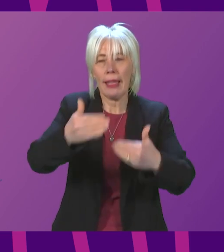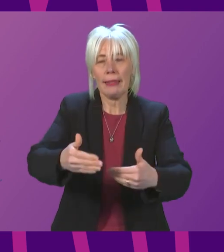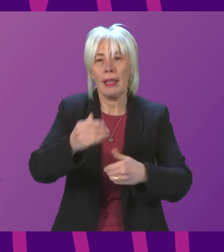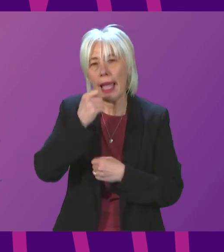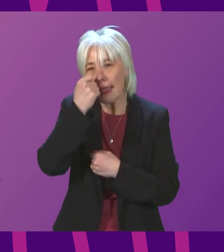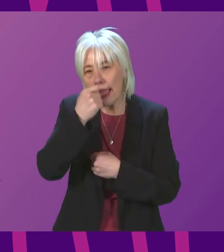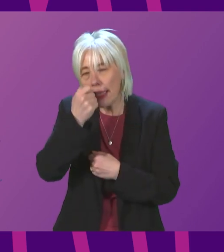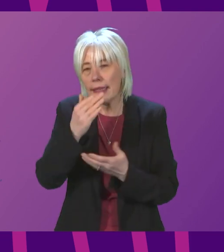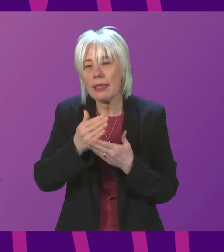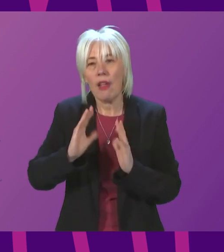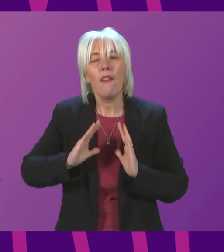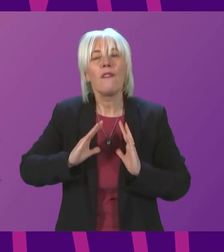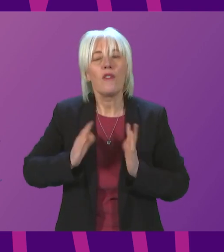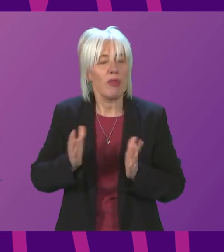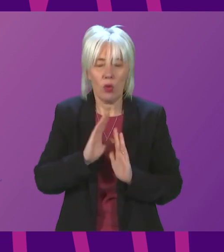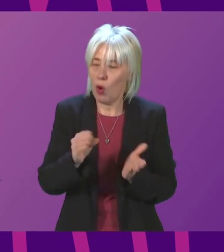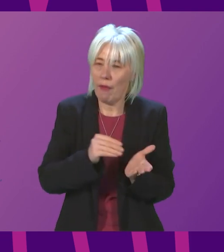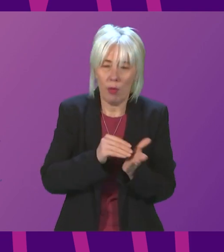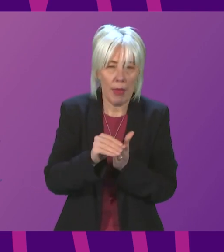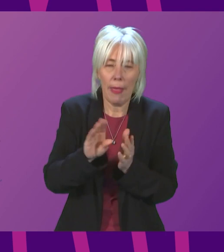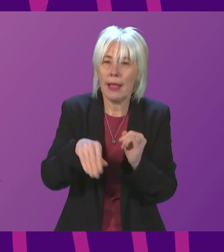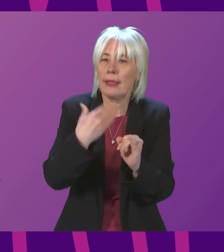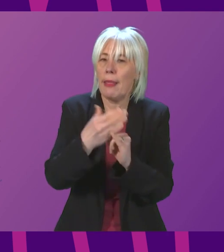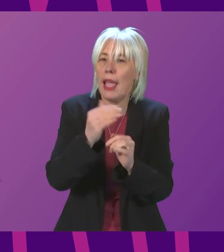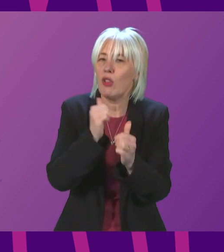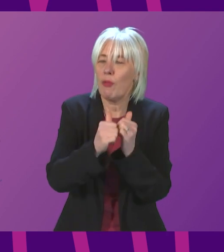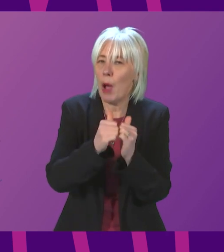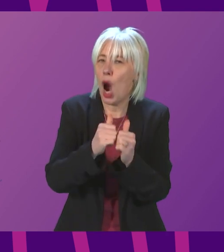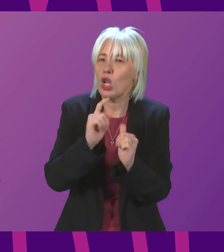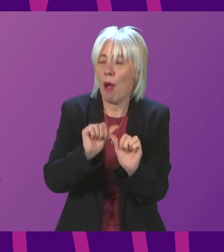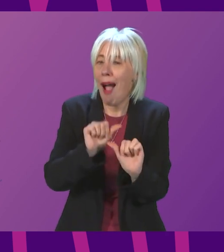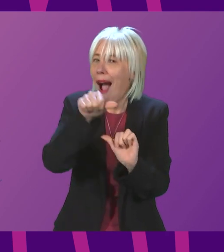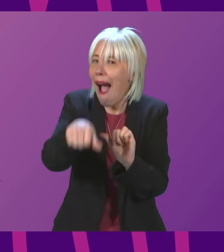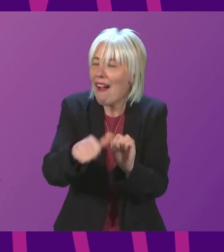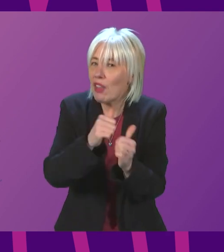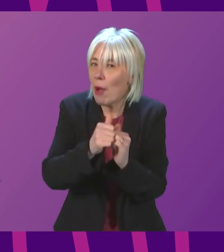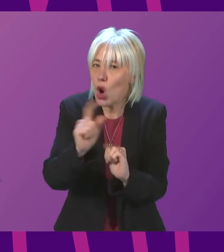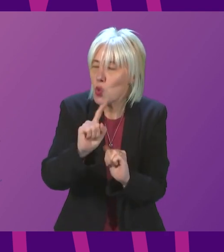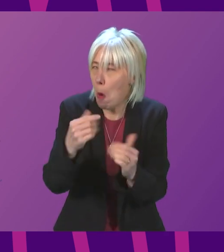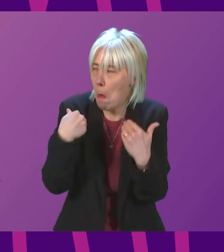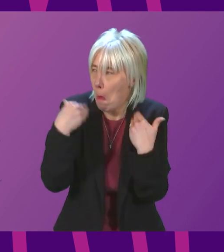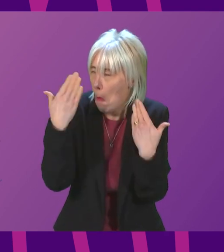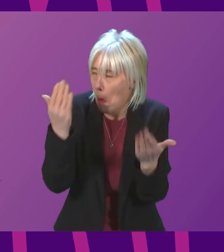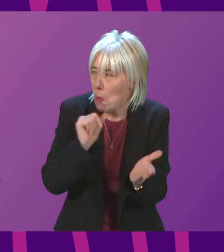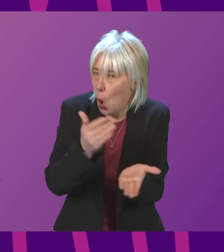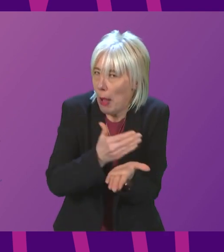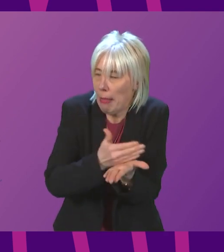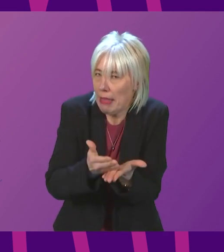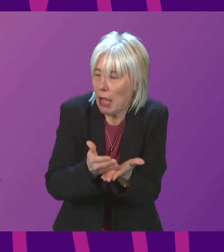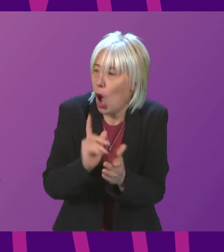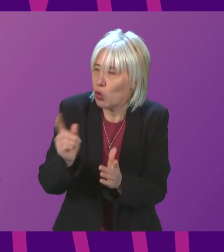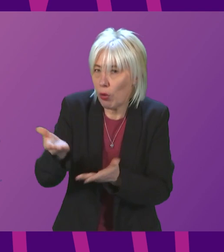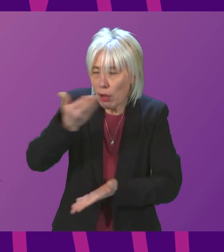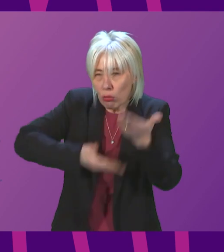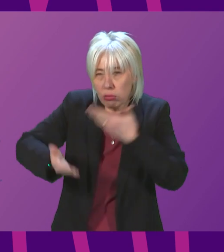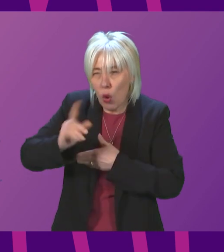That appears up to the end of March. It is not clear from the statement what will happen thereafter, so could she set out her plans for